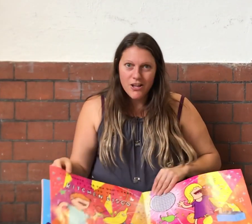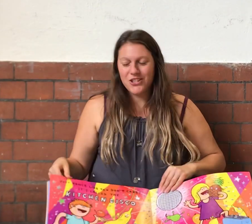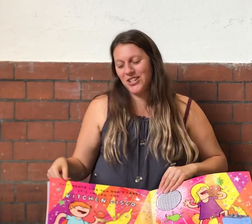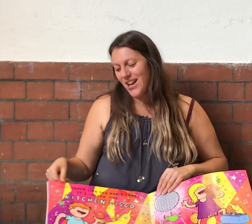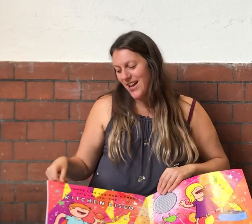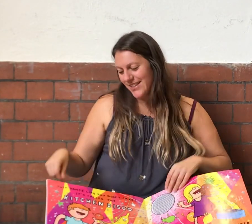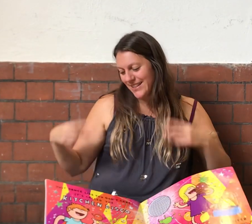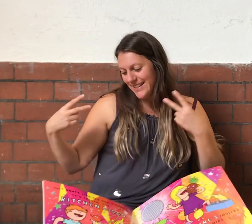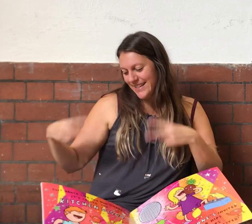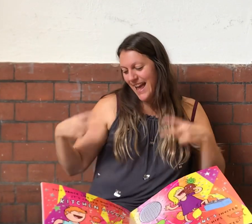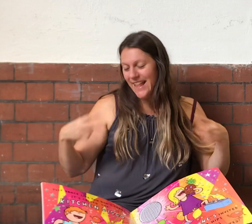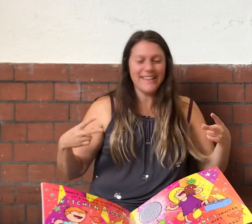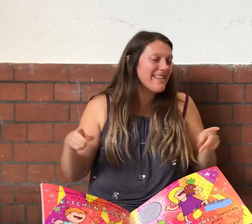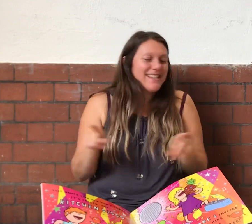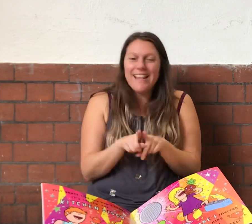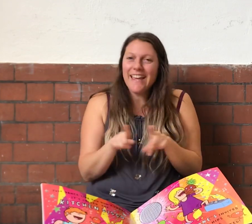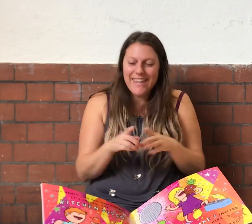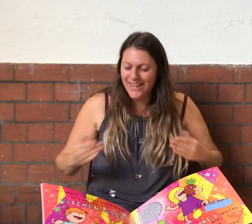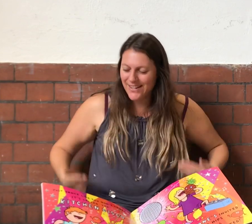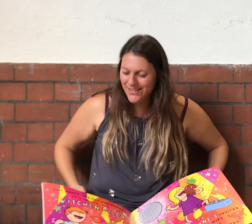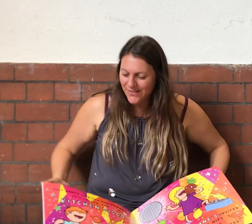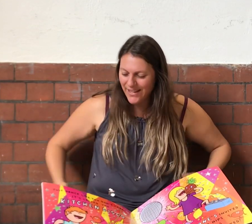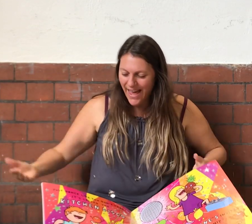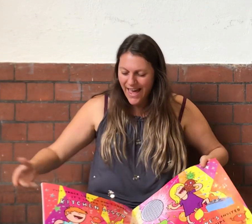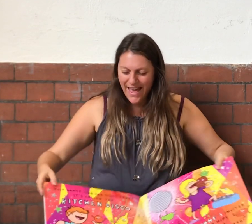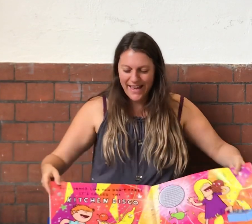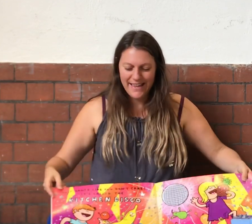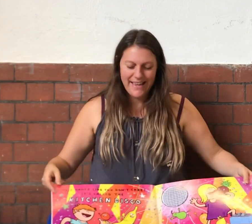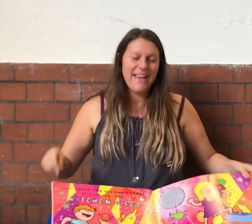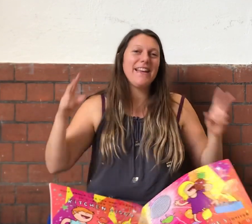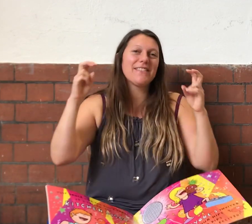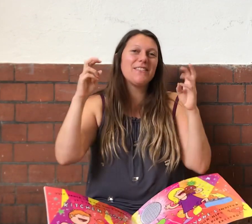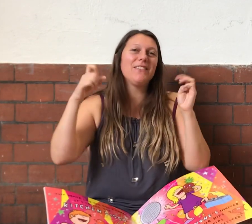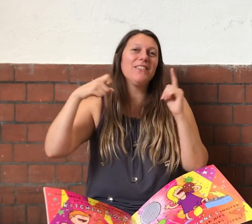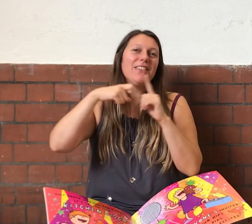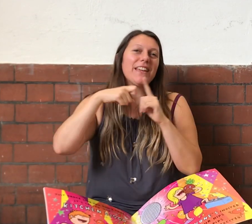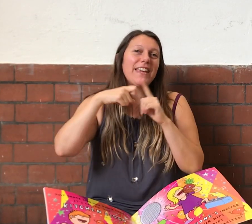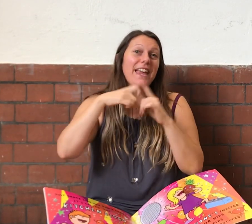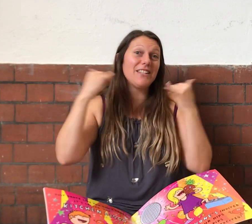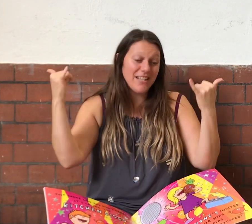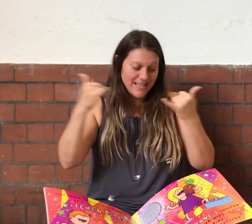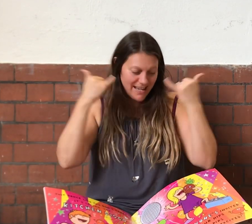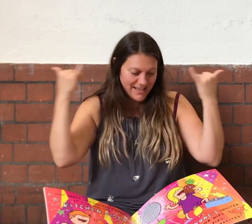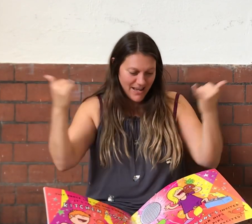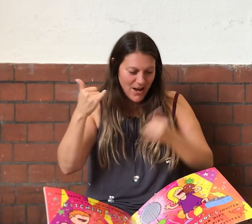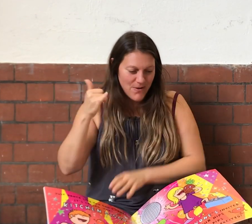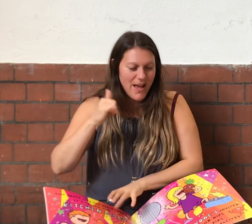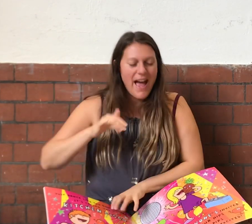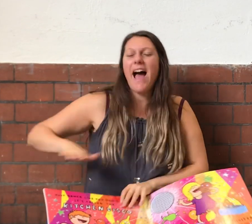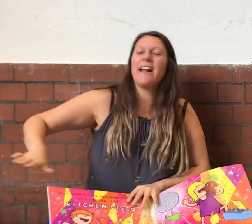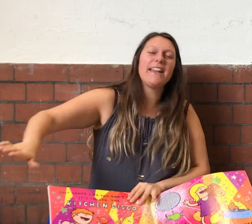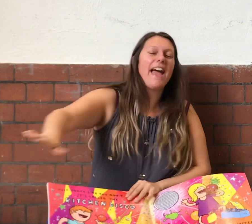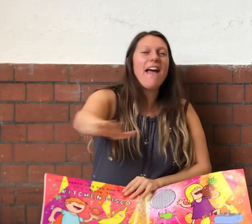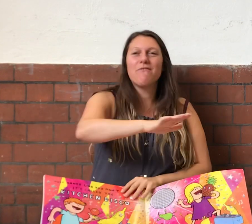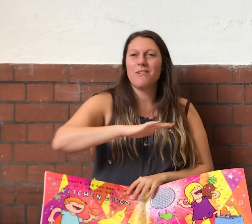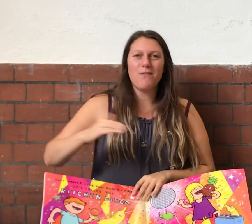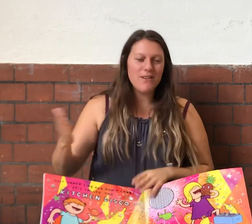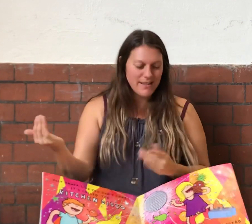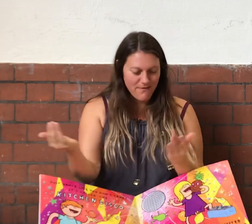Just dance like you don't care. It's called the Kitchen Disco and everyone's